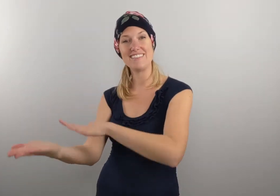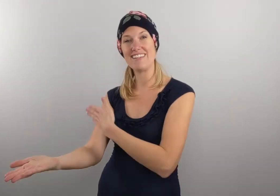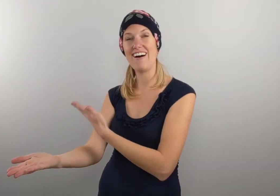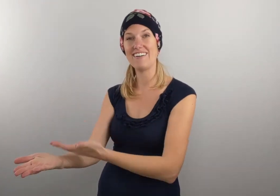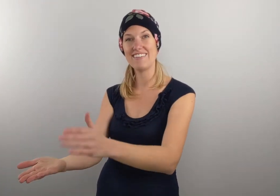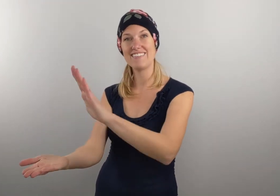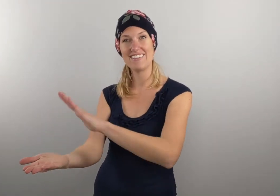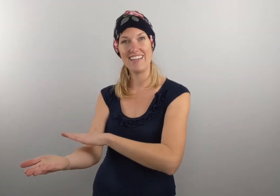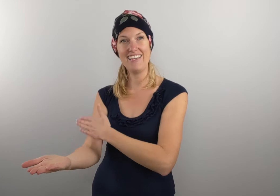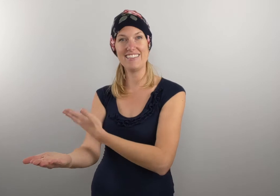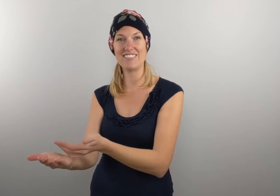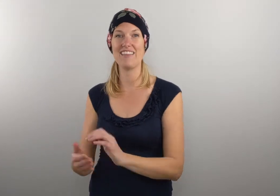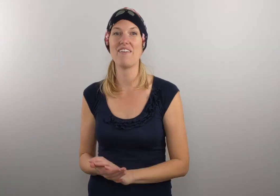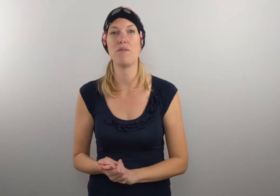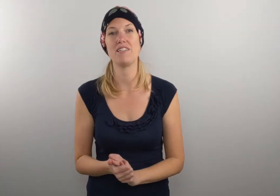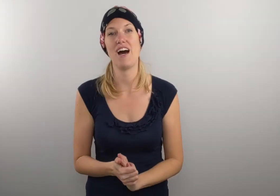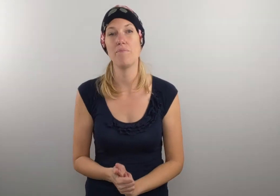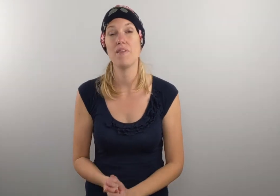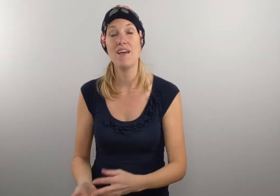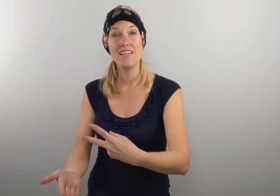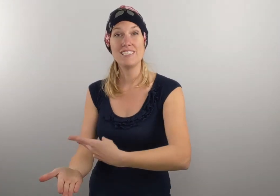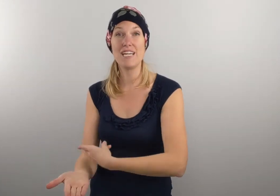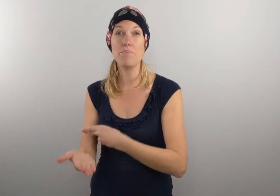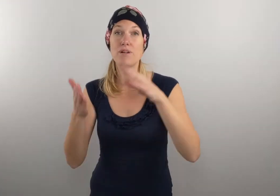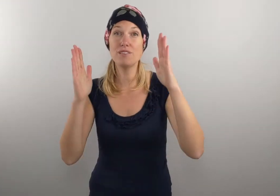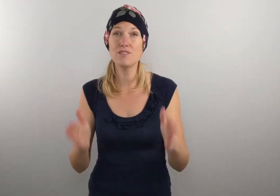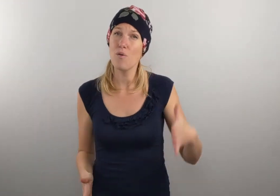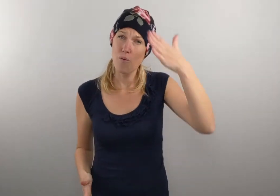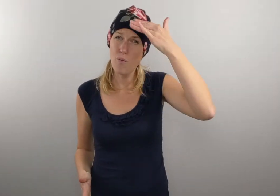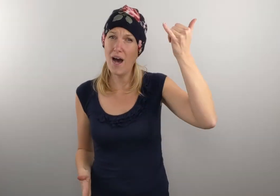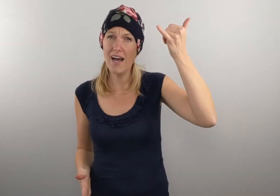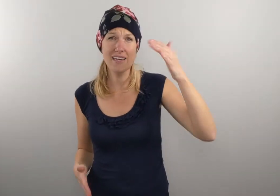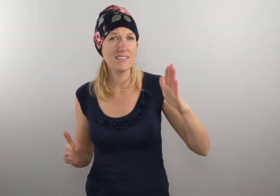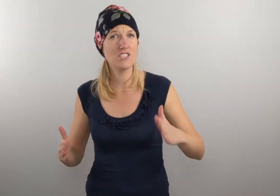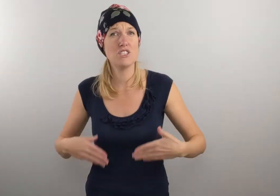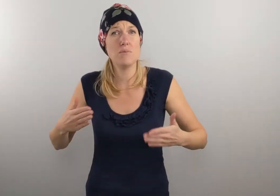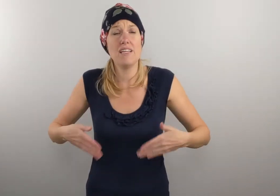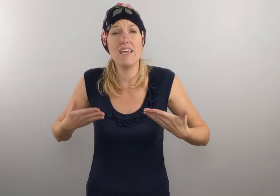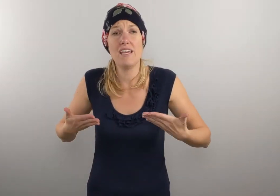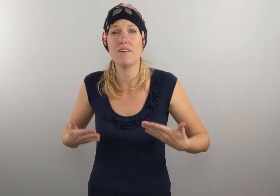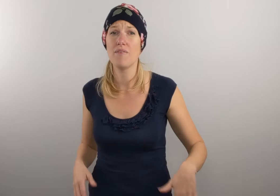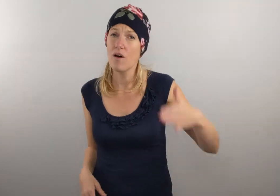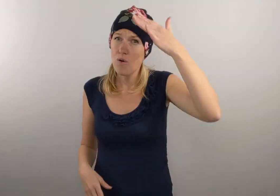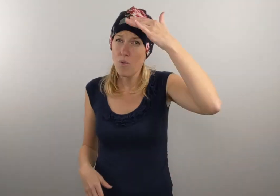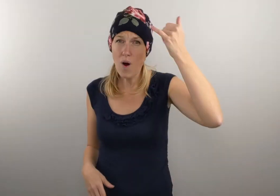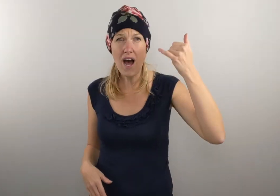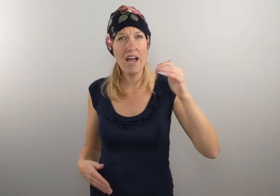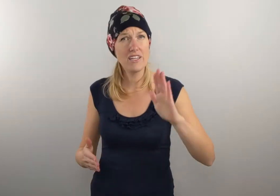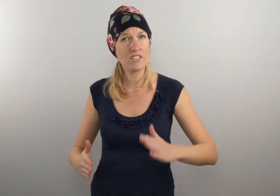song. Okay, let's try that from the top. Shepherds, why this jubilee? Why your